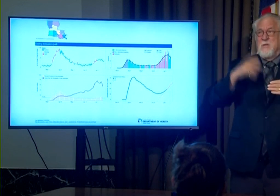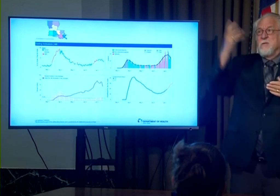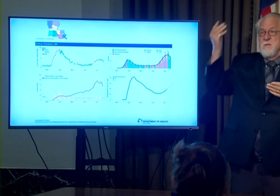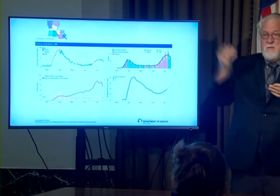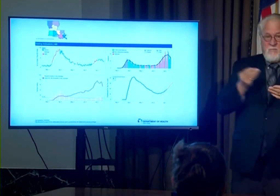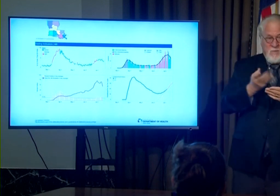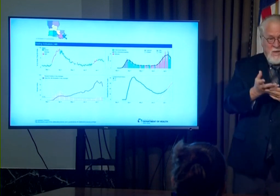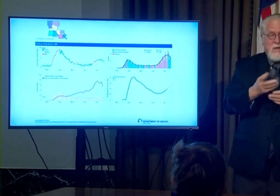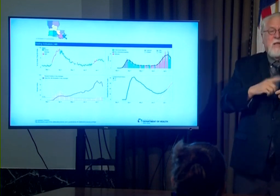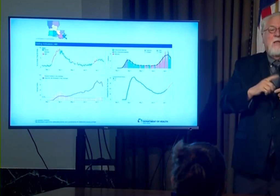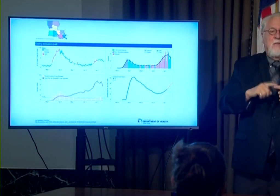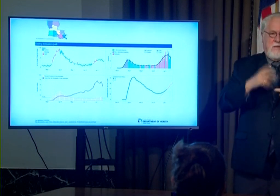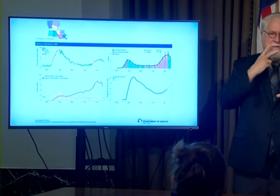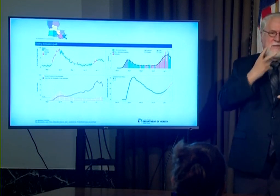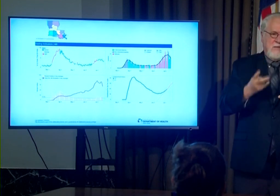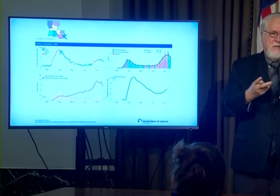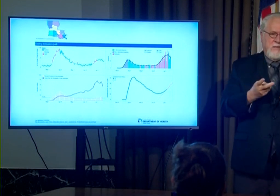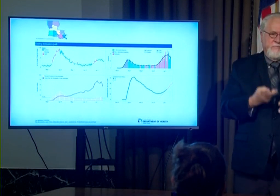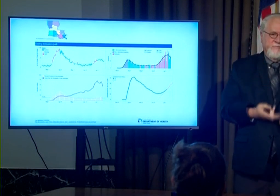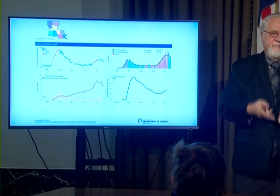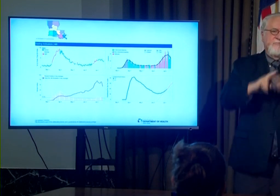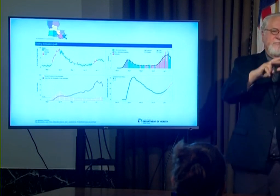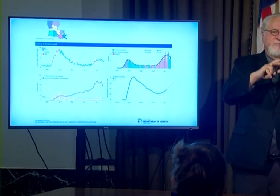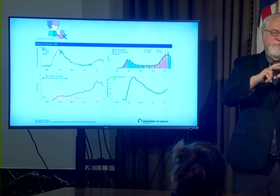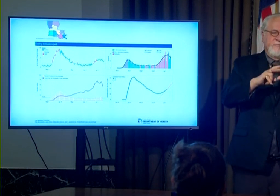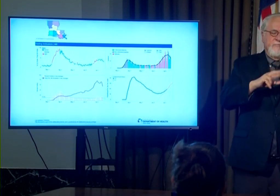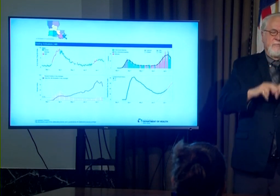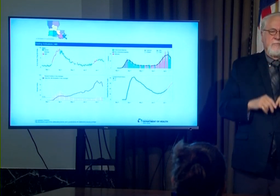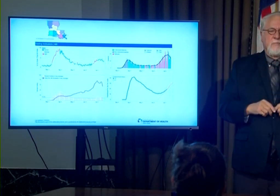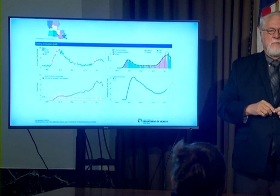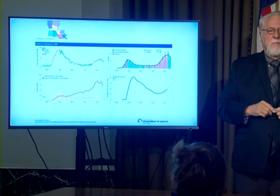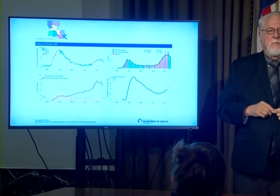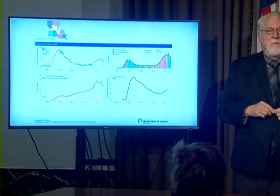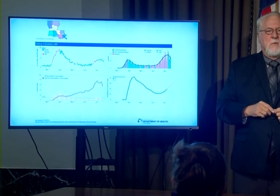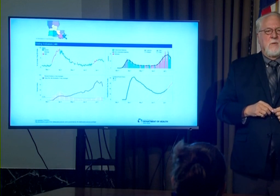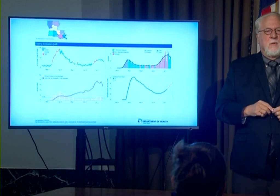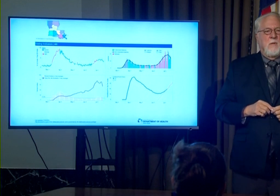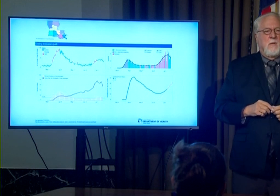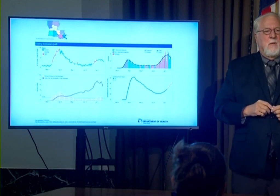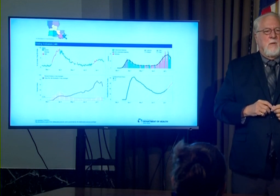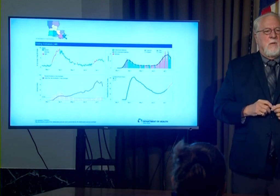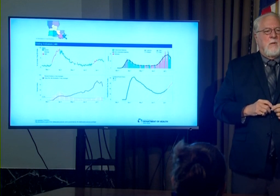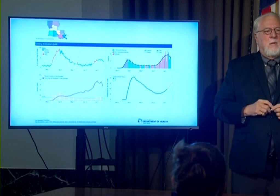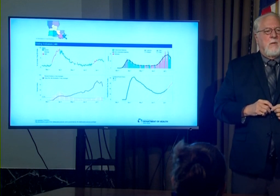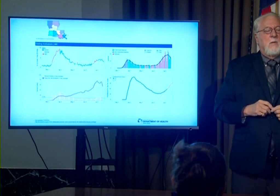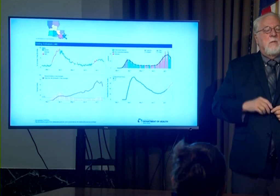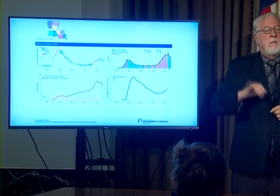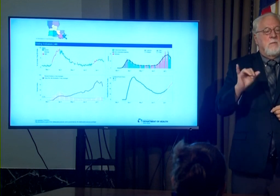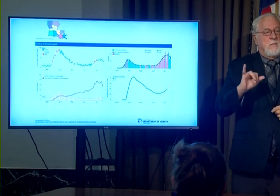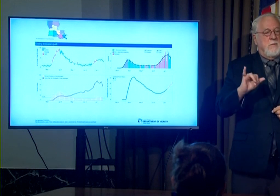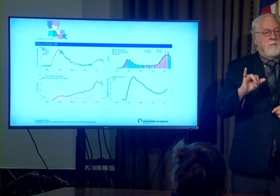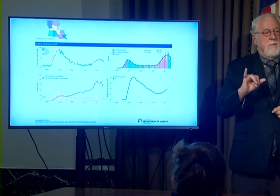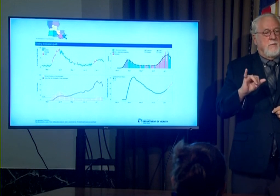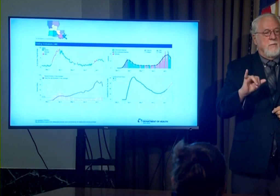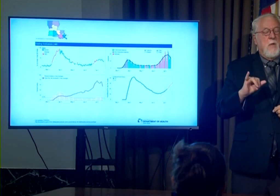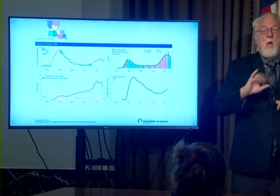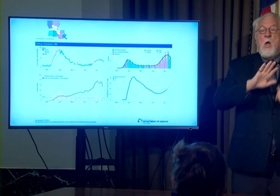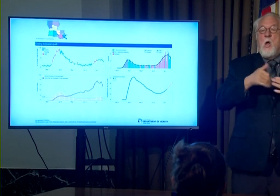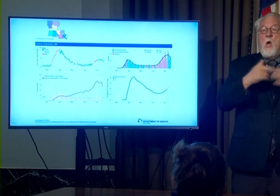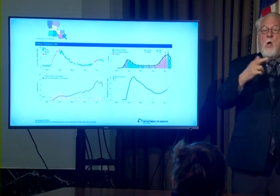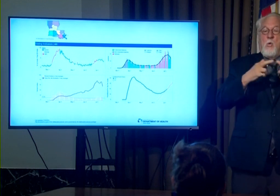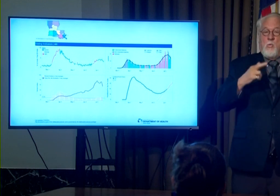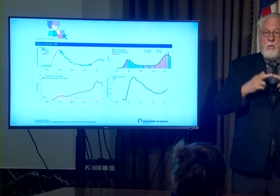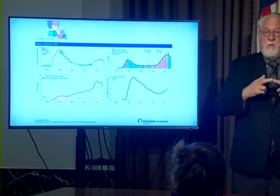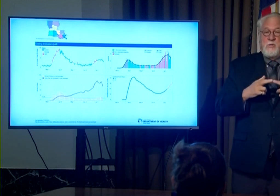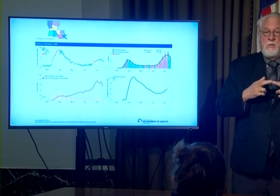you're going to see the those incidence rates go up also all regions as